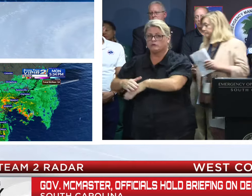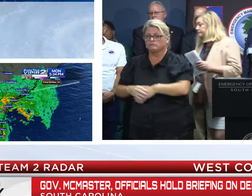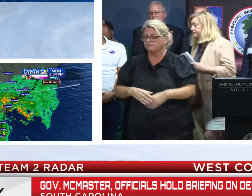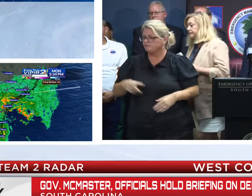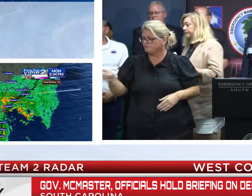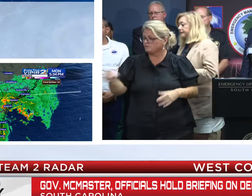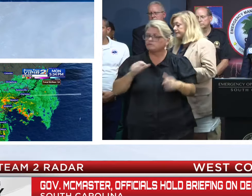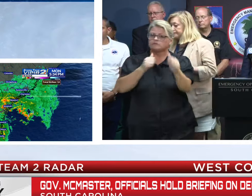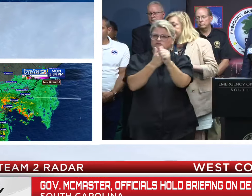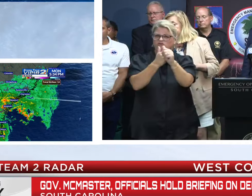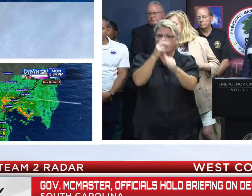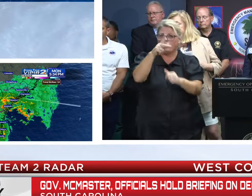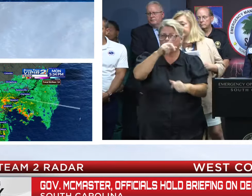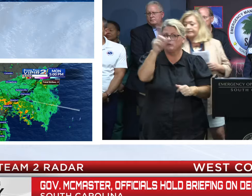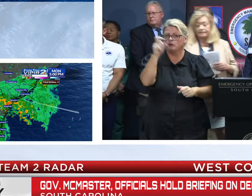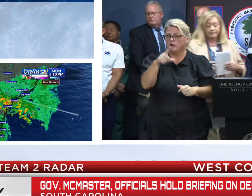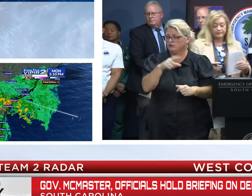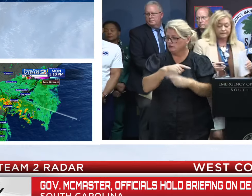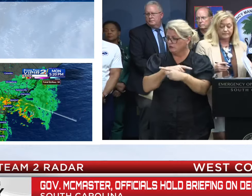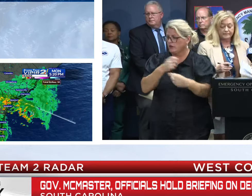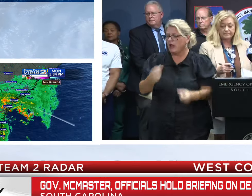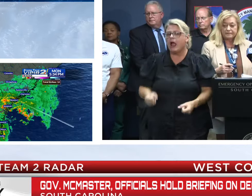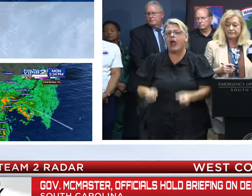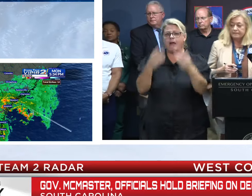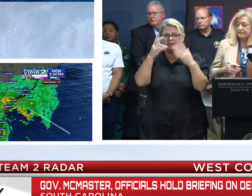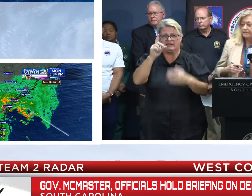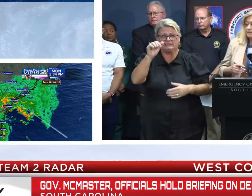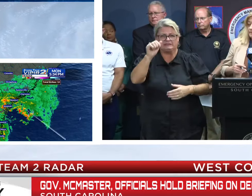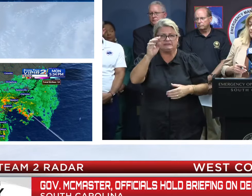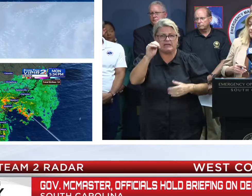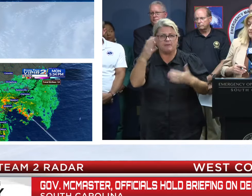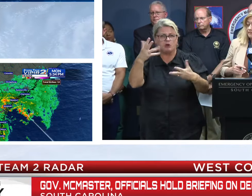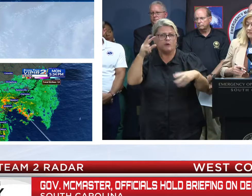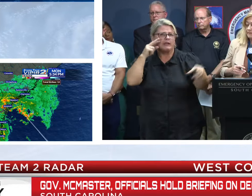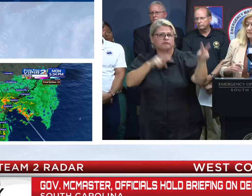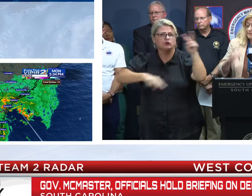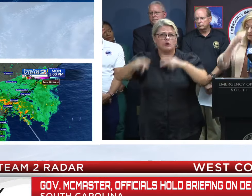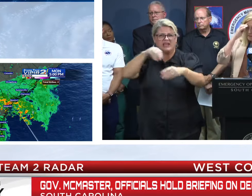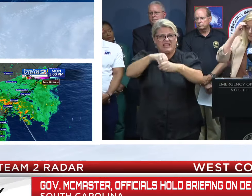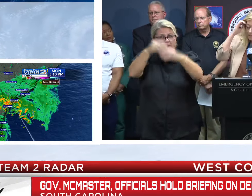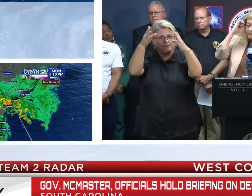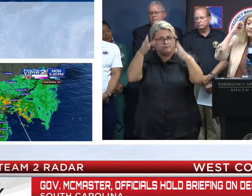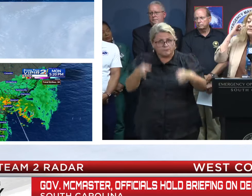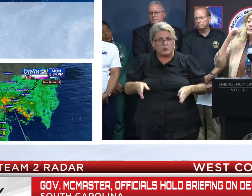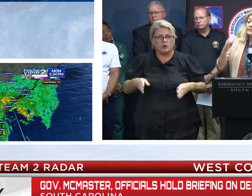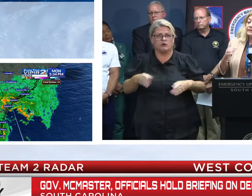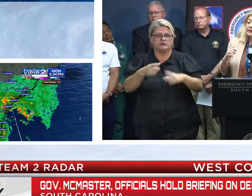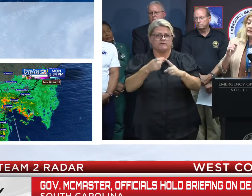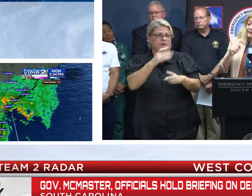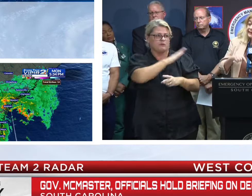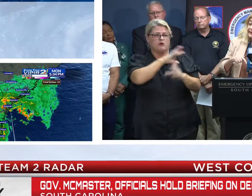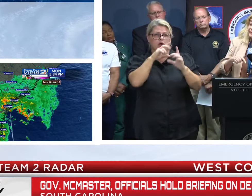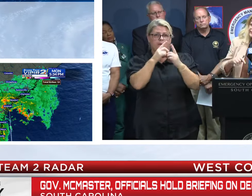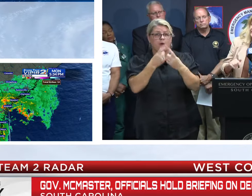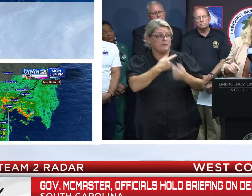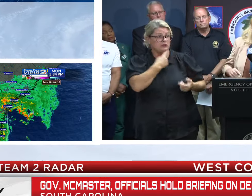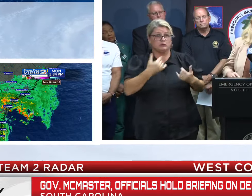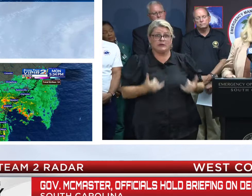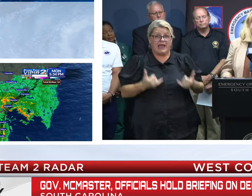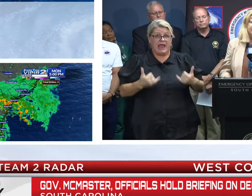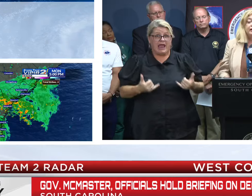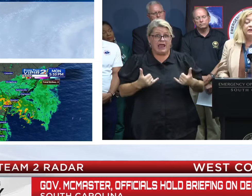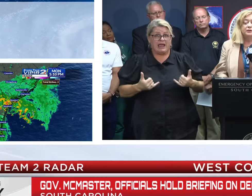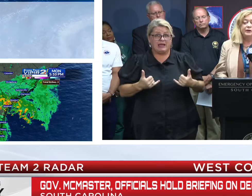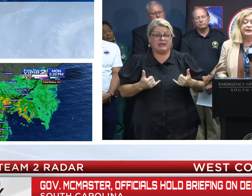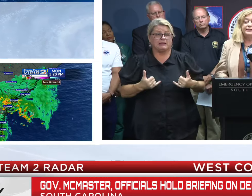a follow-up to that? Yes. How many dams have been evaluated in person by Department of Environmental Services so far? Today? Yes,